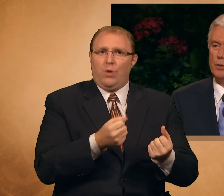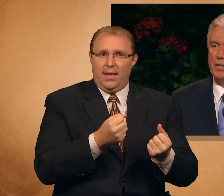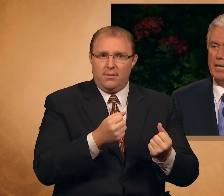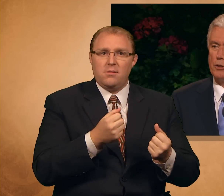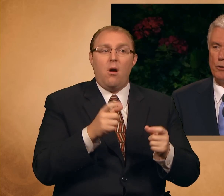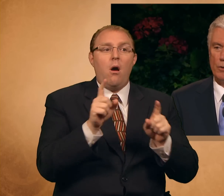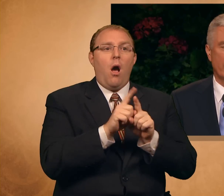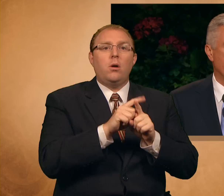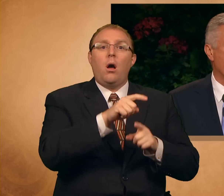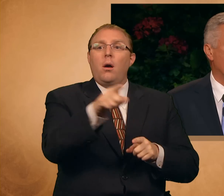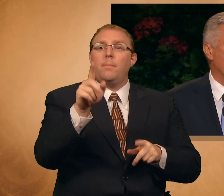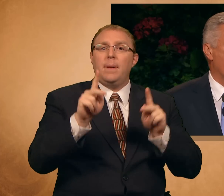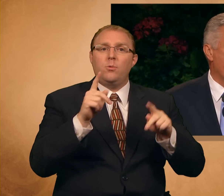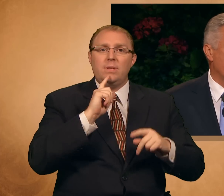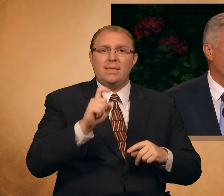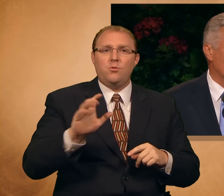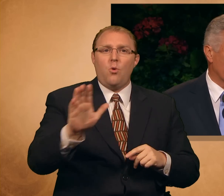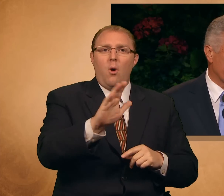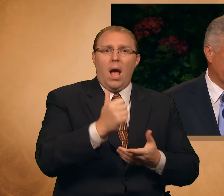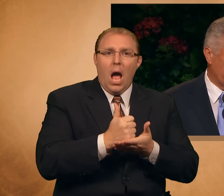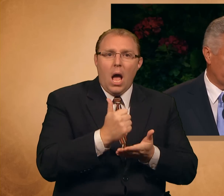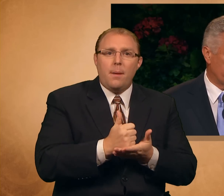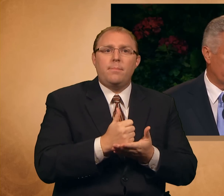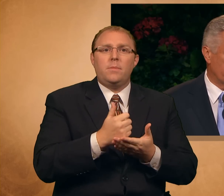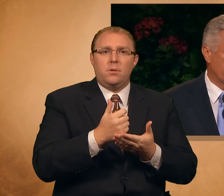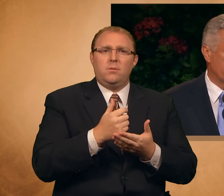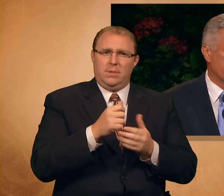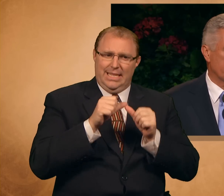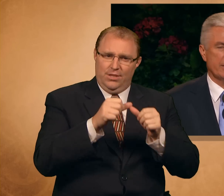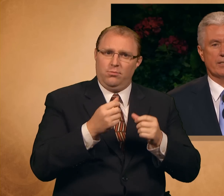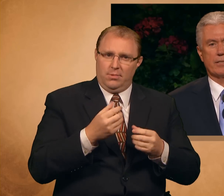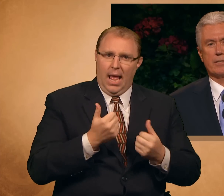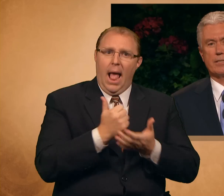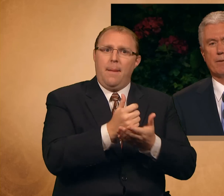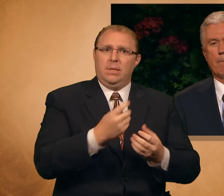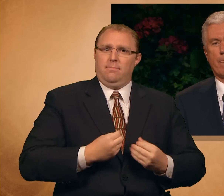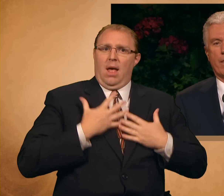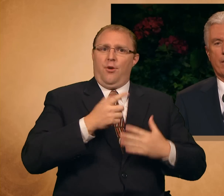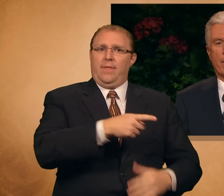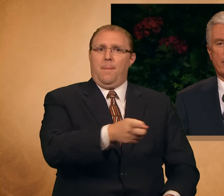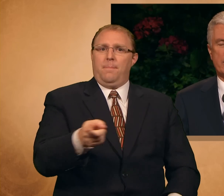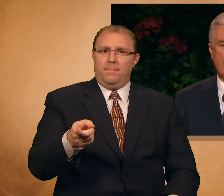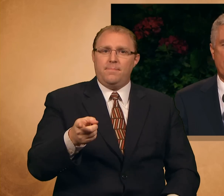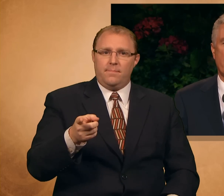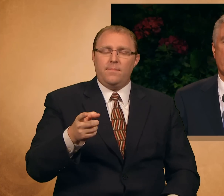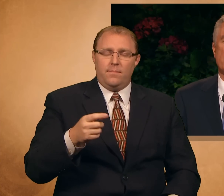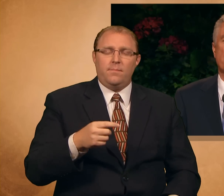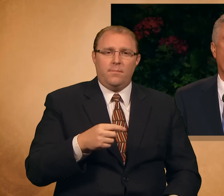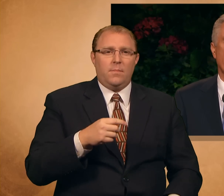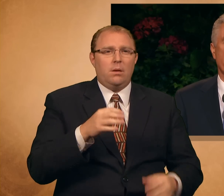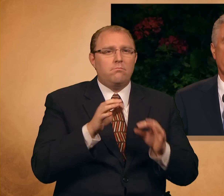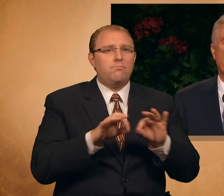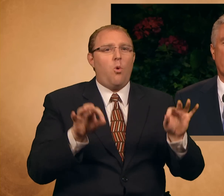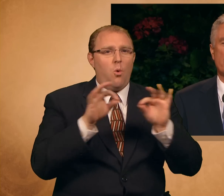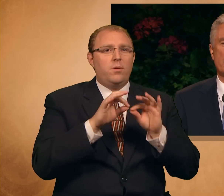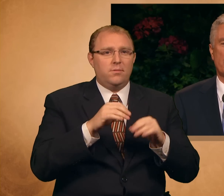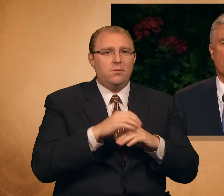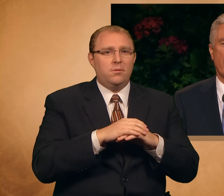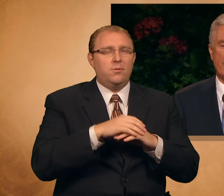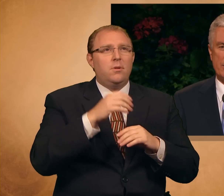others who need your and the Lord's help. Sisters, there is something inspiring